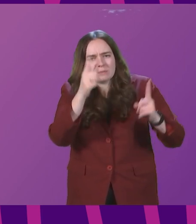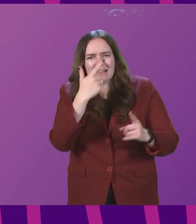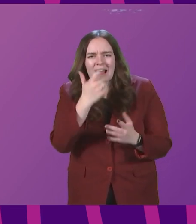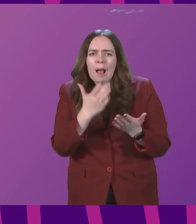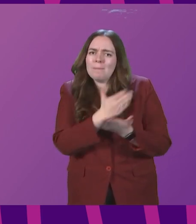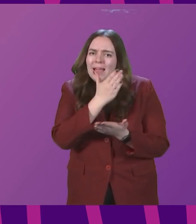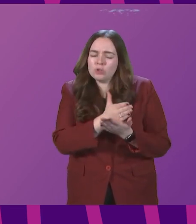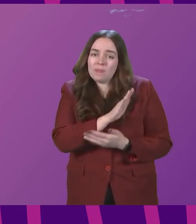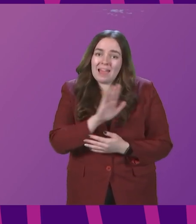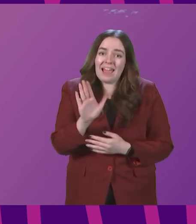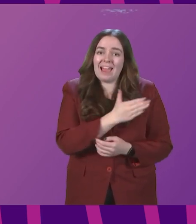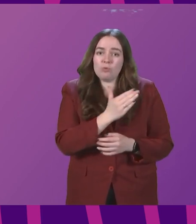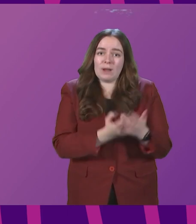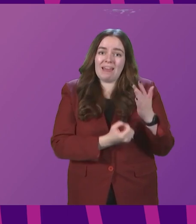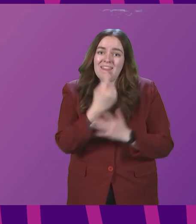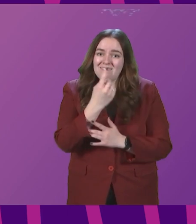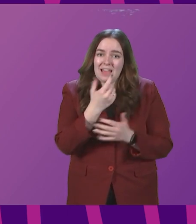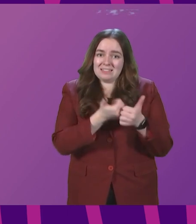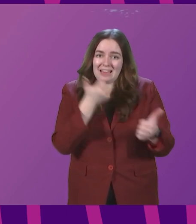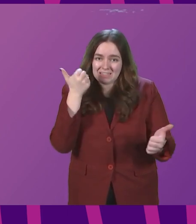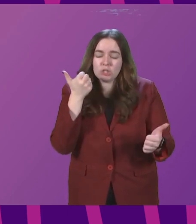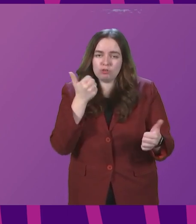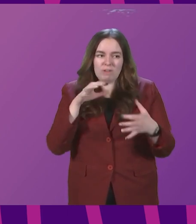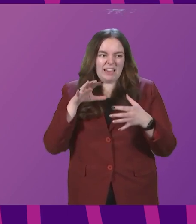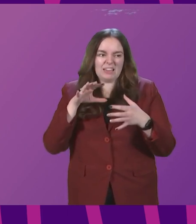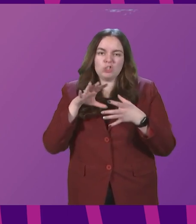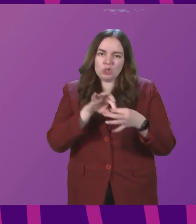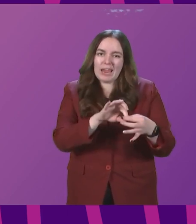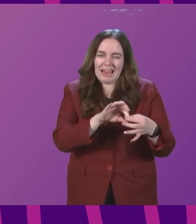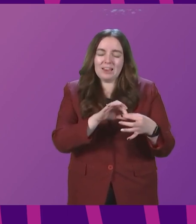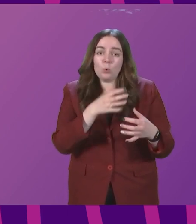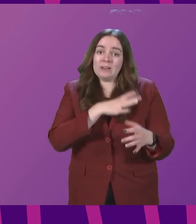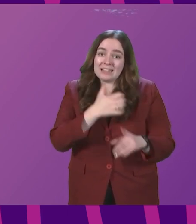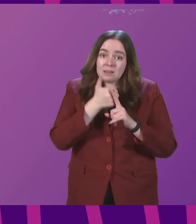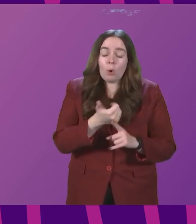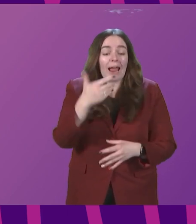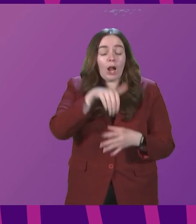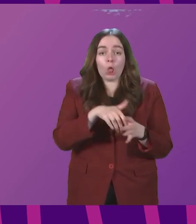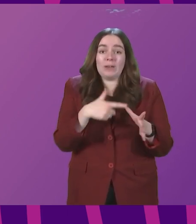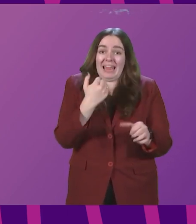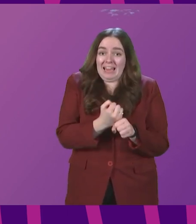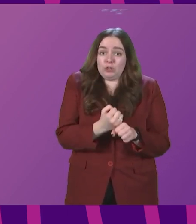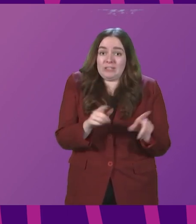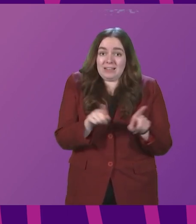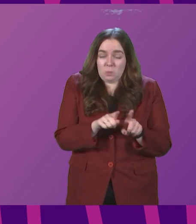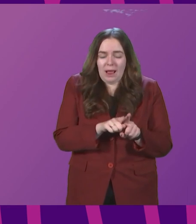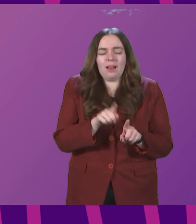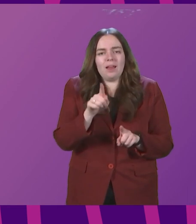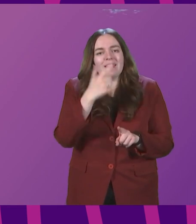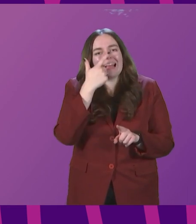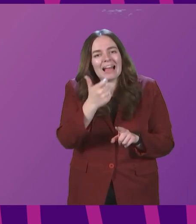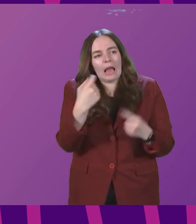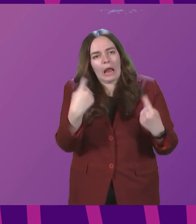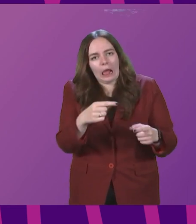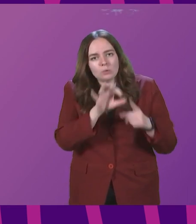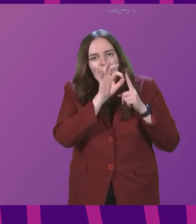that everyone in the events industry chain who needs support, and that would include agencies as well, will be eligible to apply